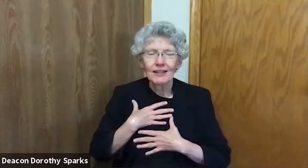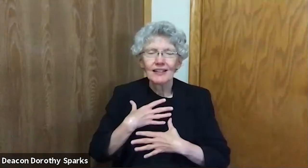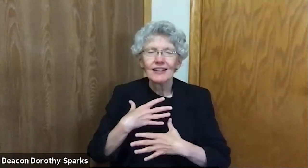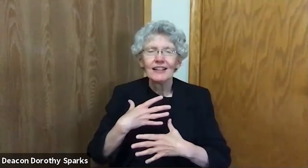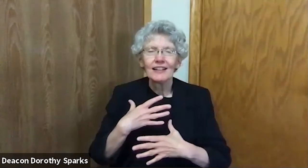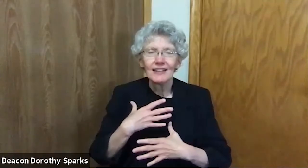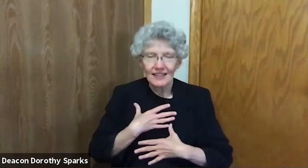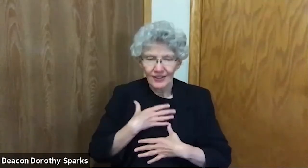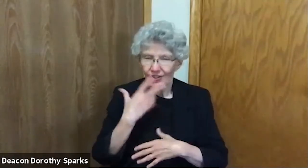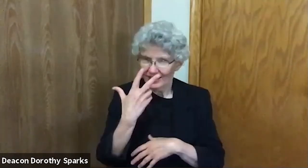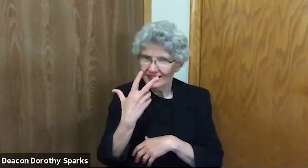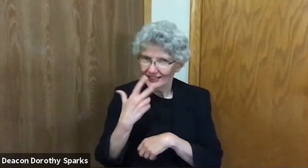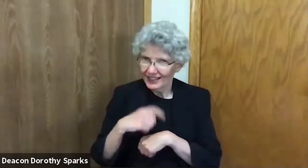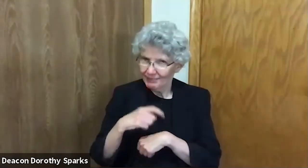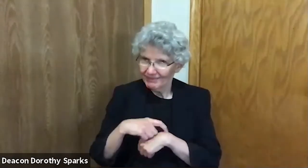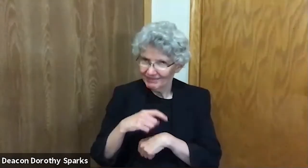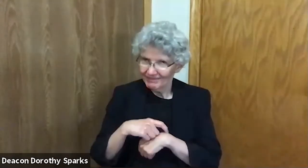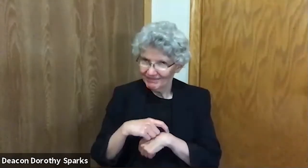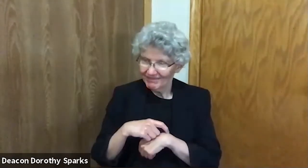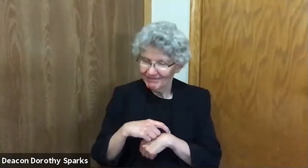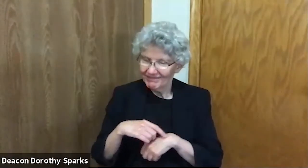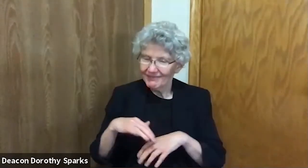take three deep breaths